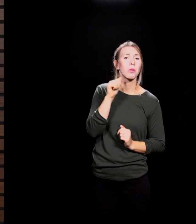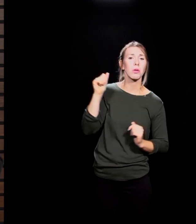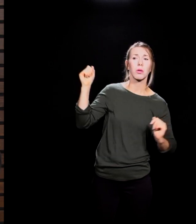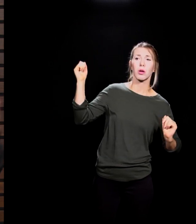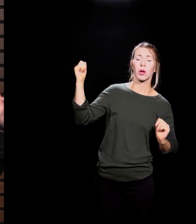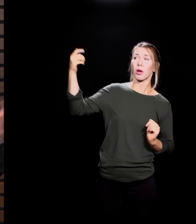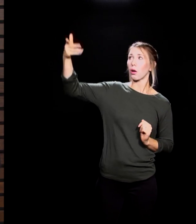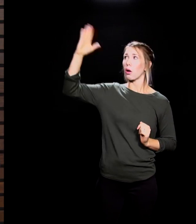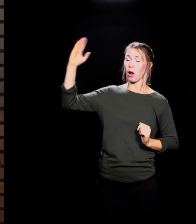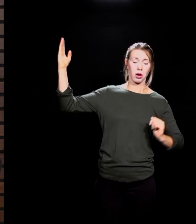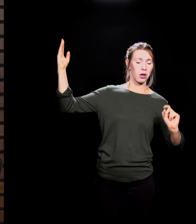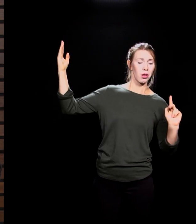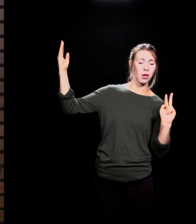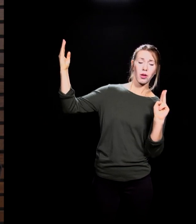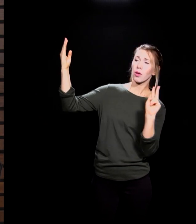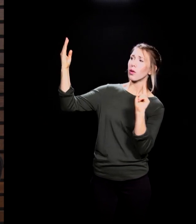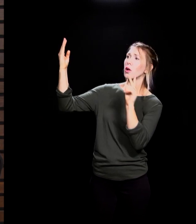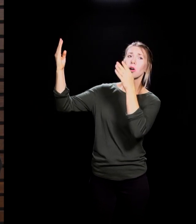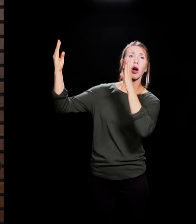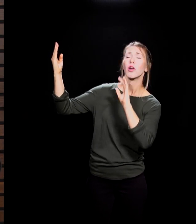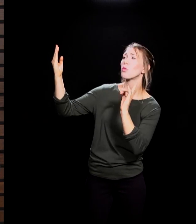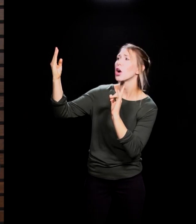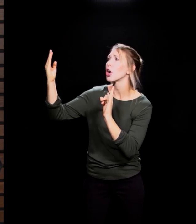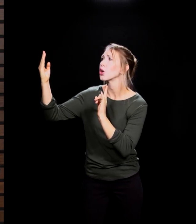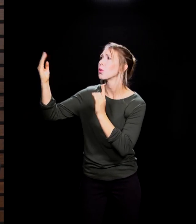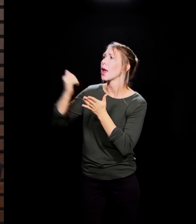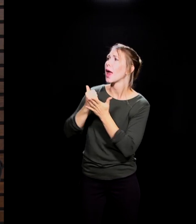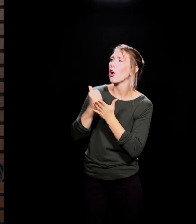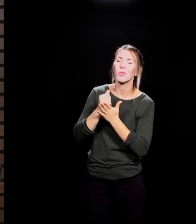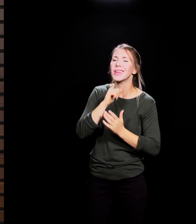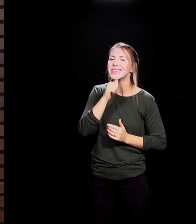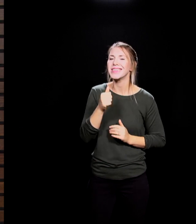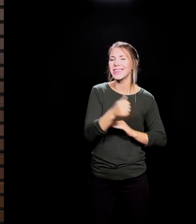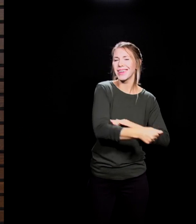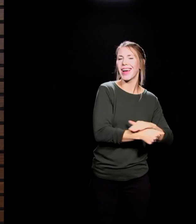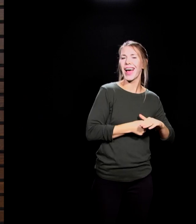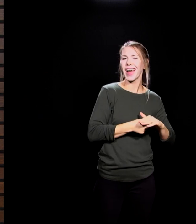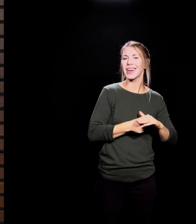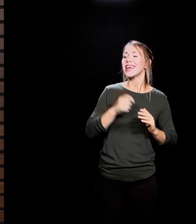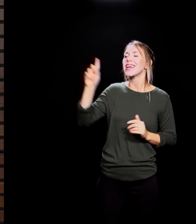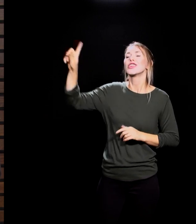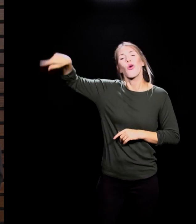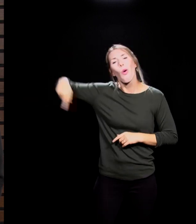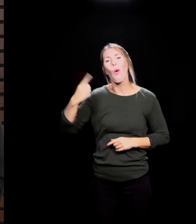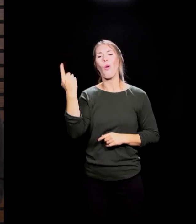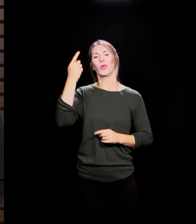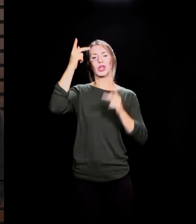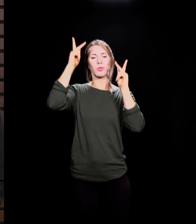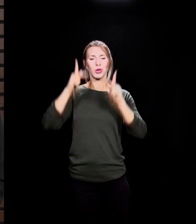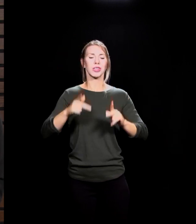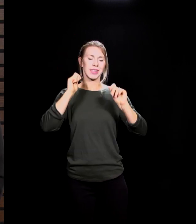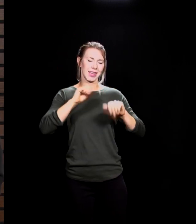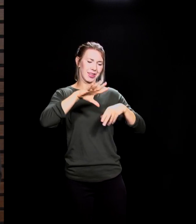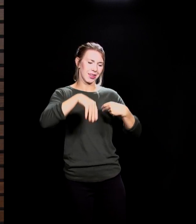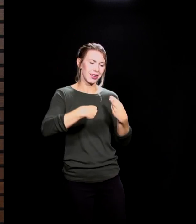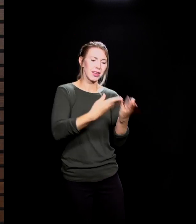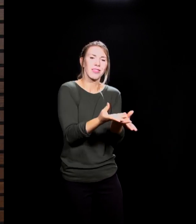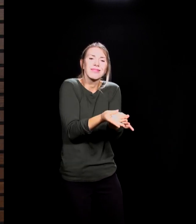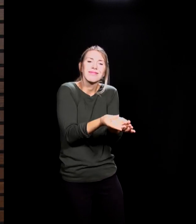the only one who could provide a remedy for their self-inflicted harm. I think of my two